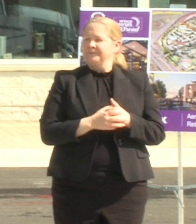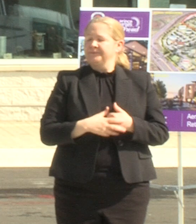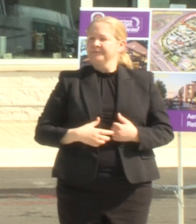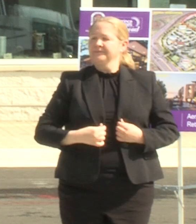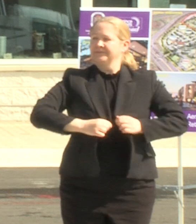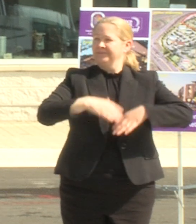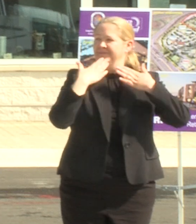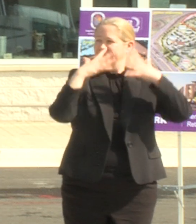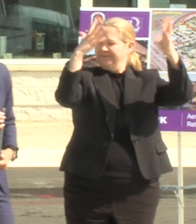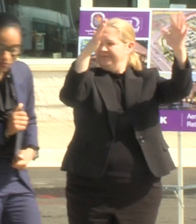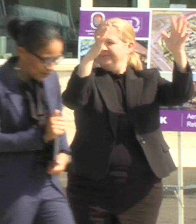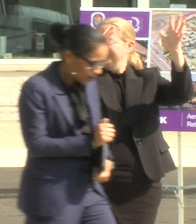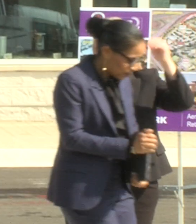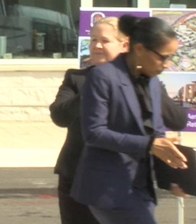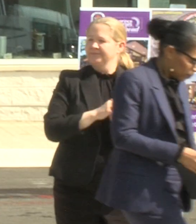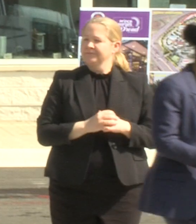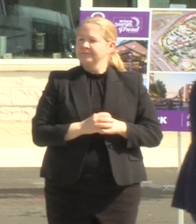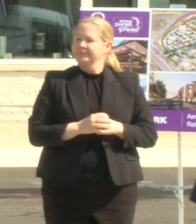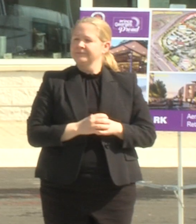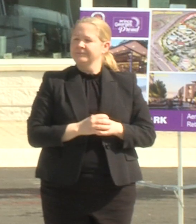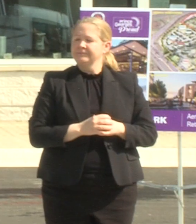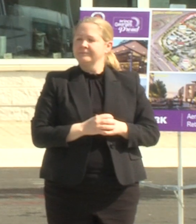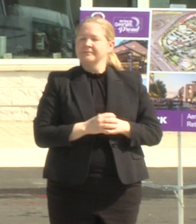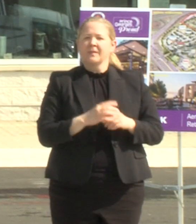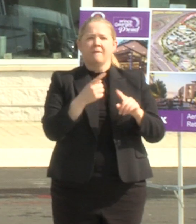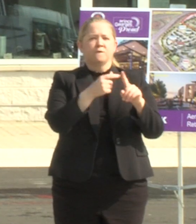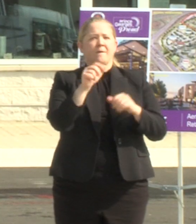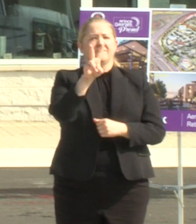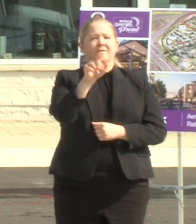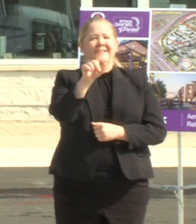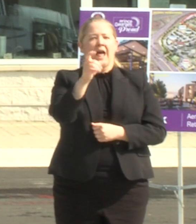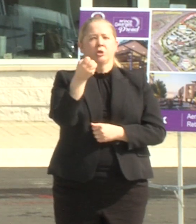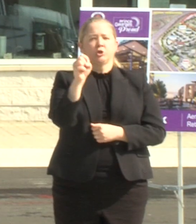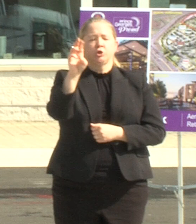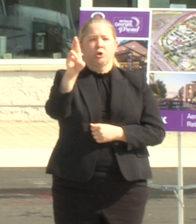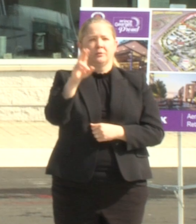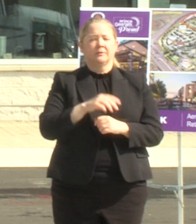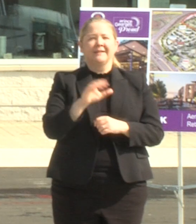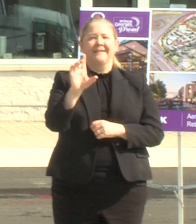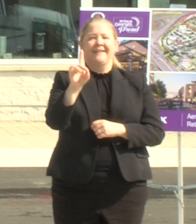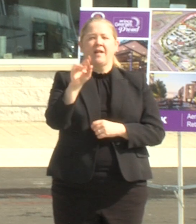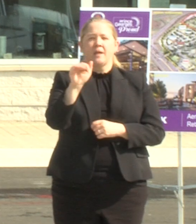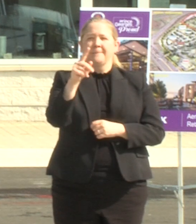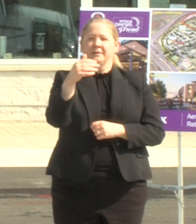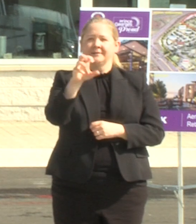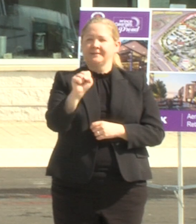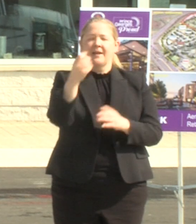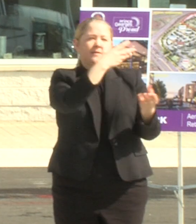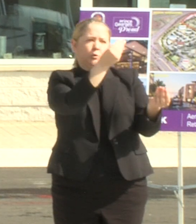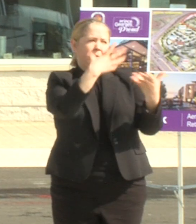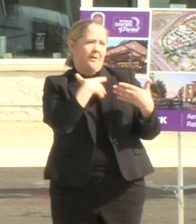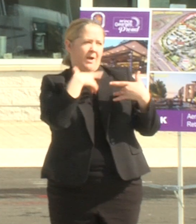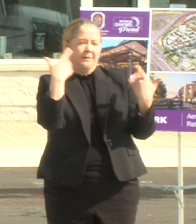told me i couldn't wear my sunglasses